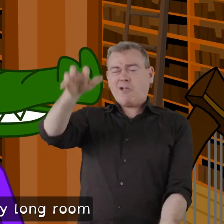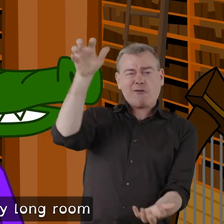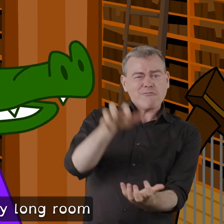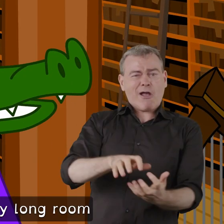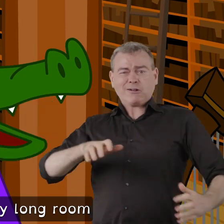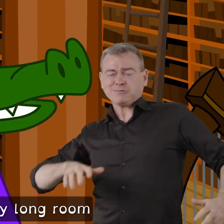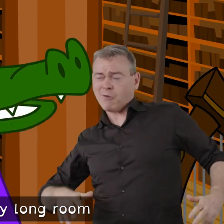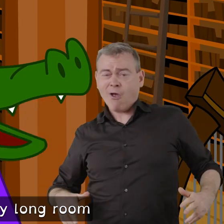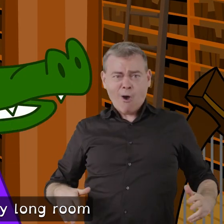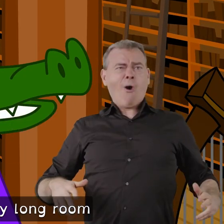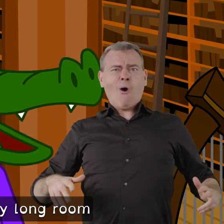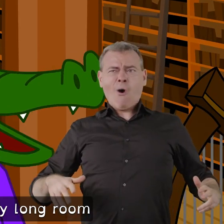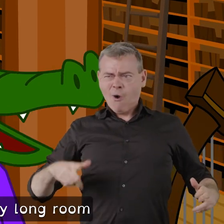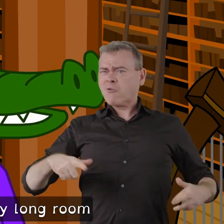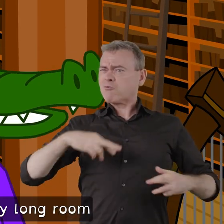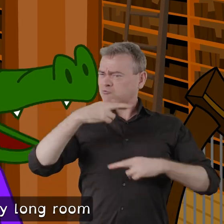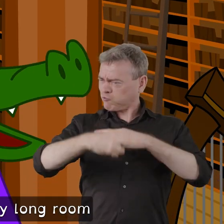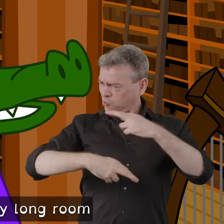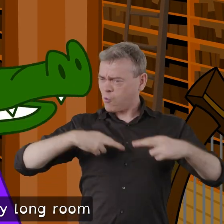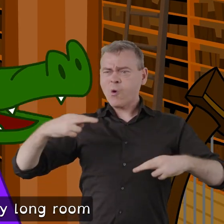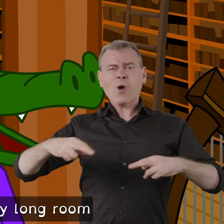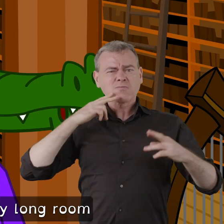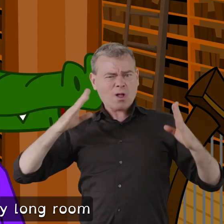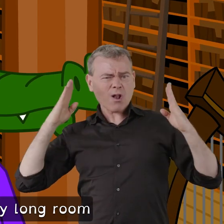it's a very very very long room